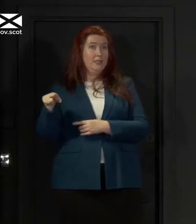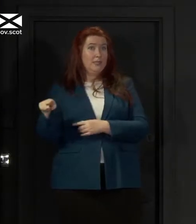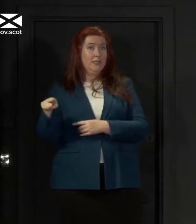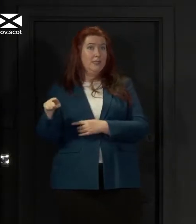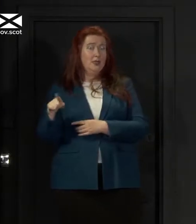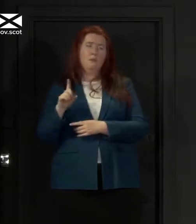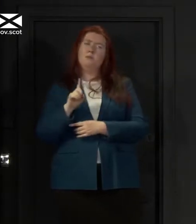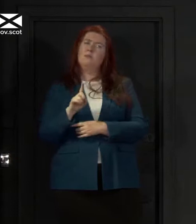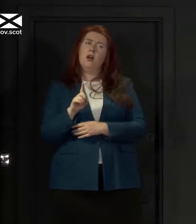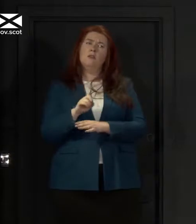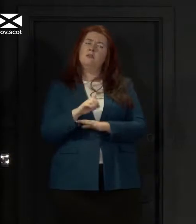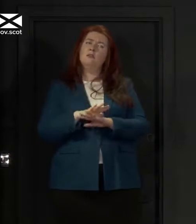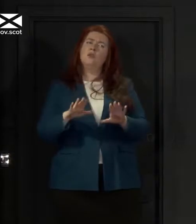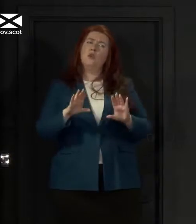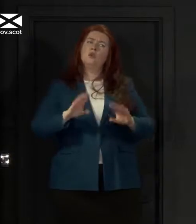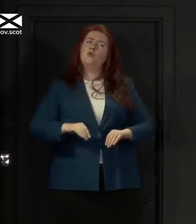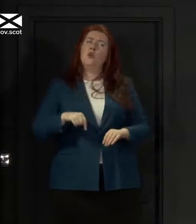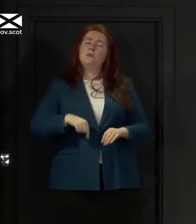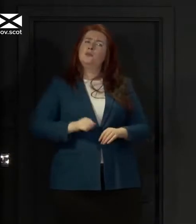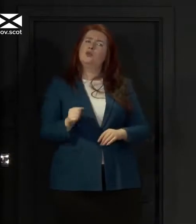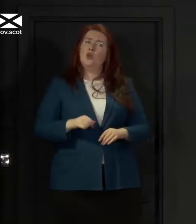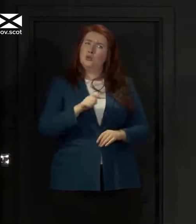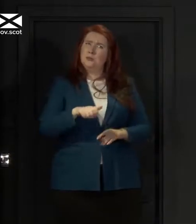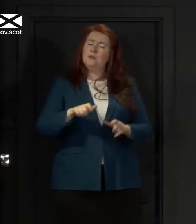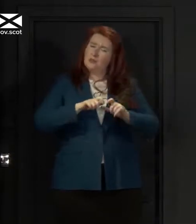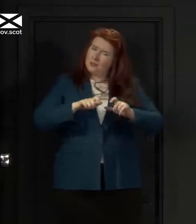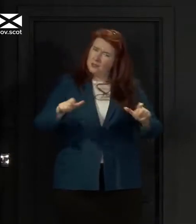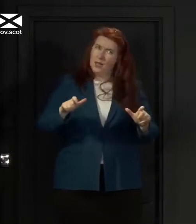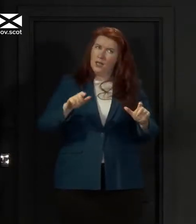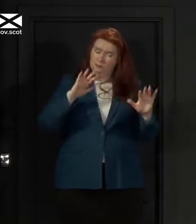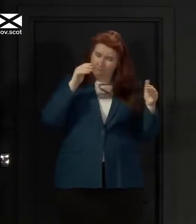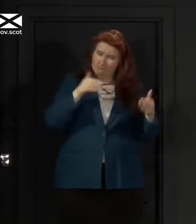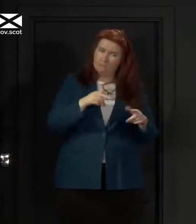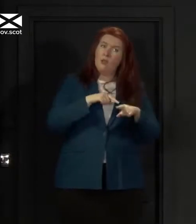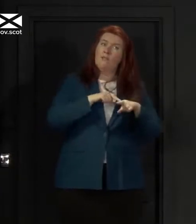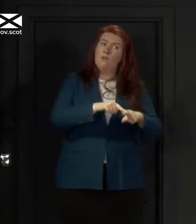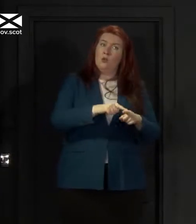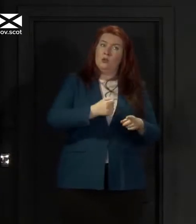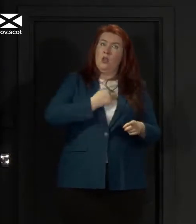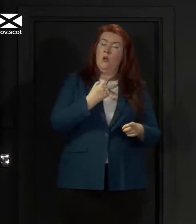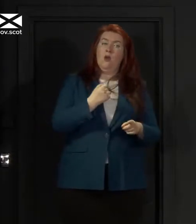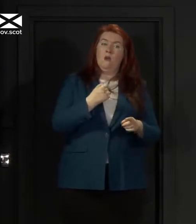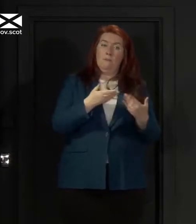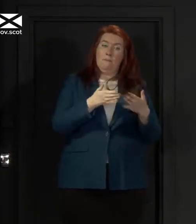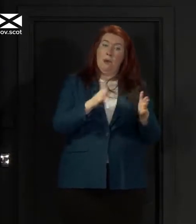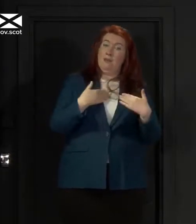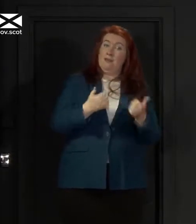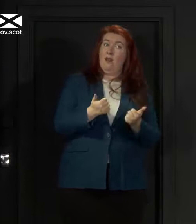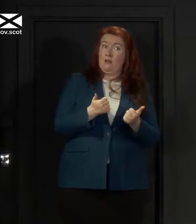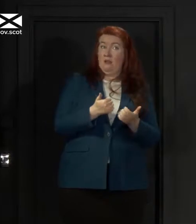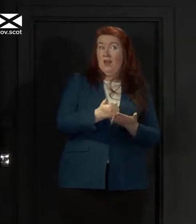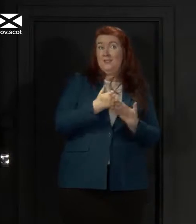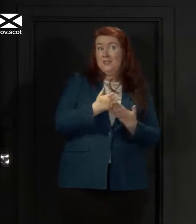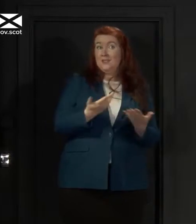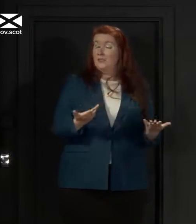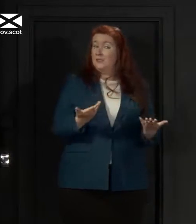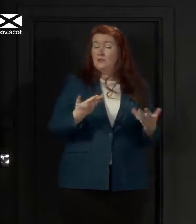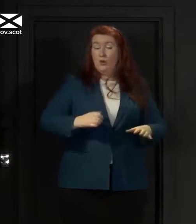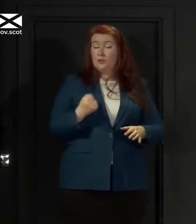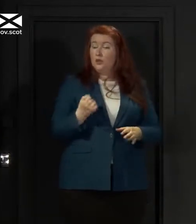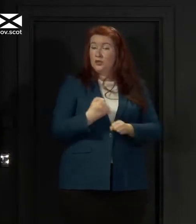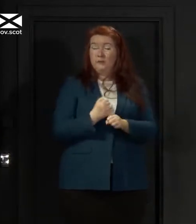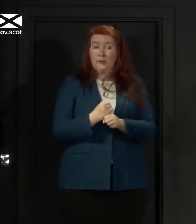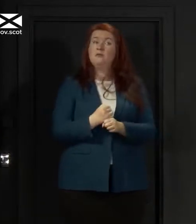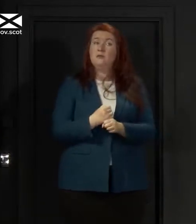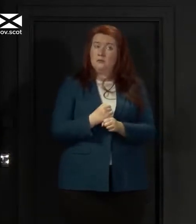people in Scotland paying attention to the clear public health advice from the Scottish Government that